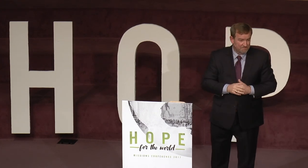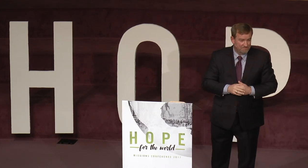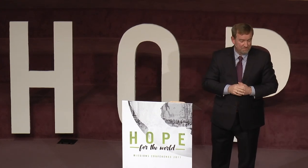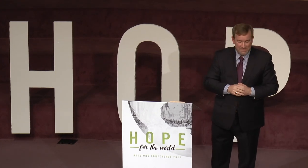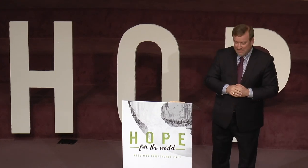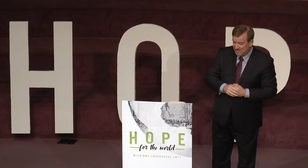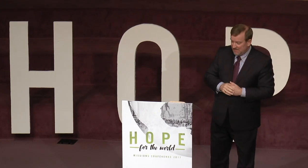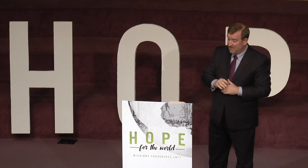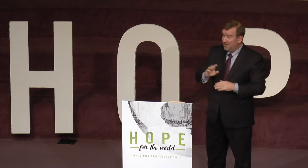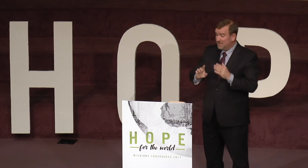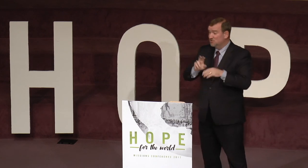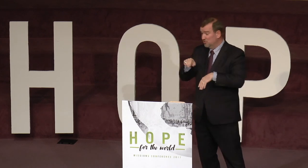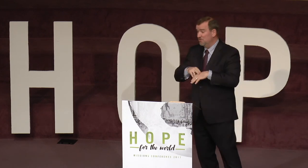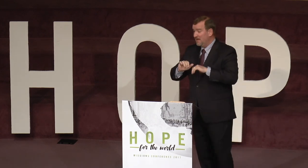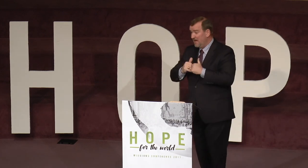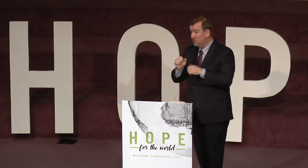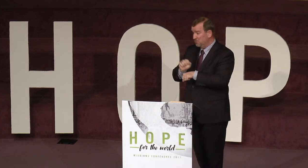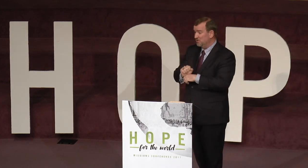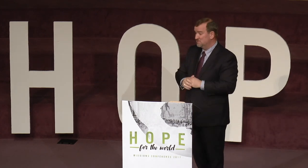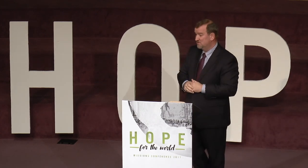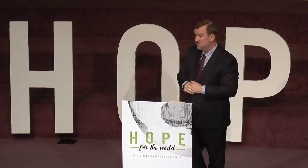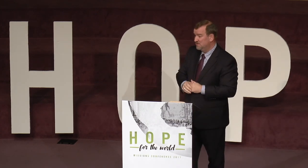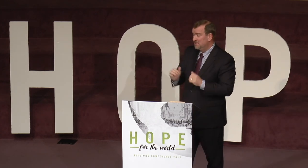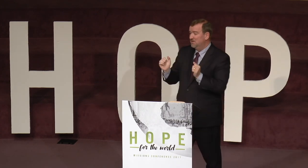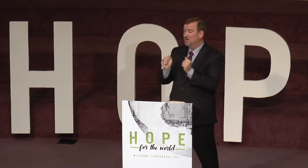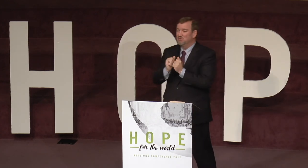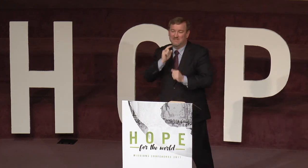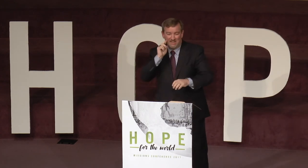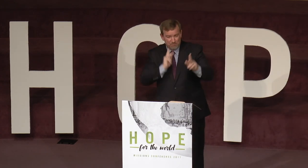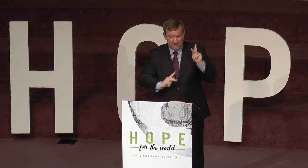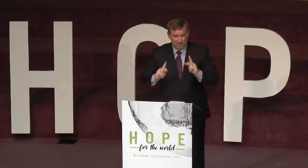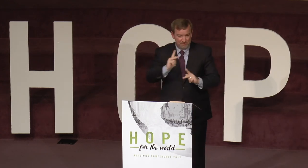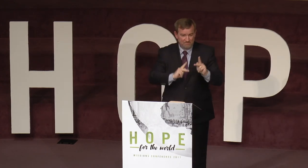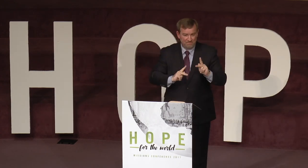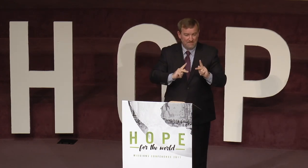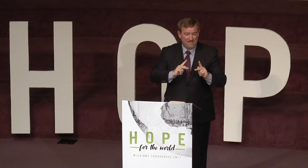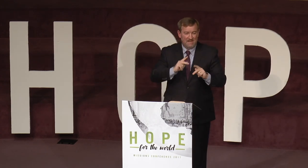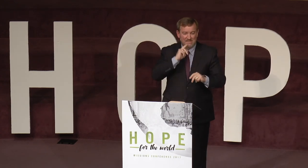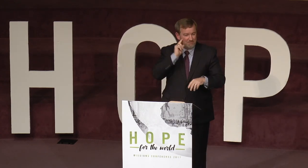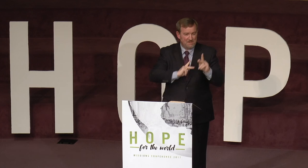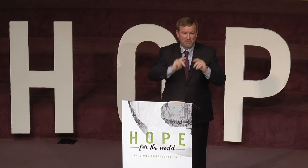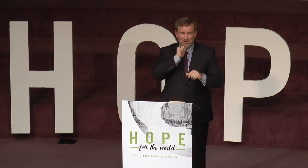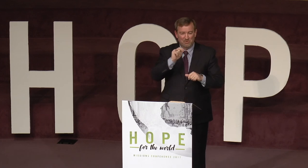and that's normally how it works, but with deaf people, deaf people don't